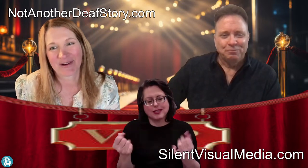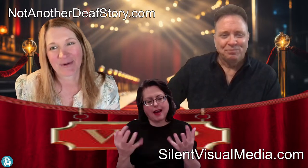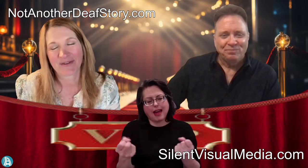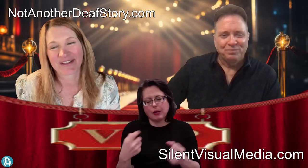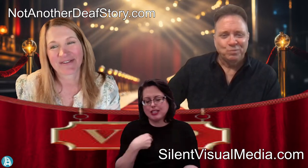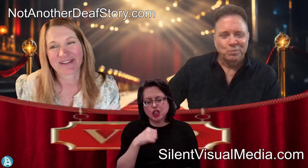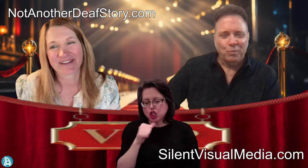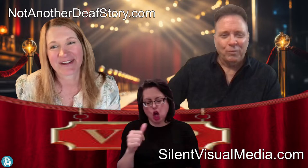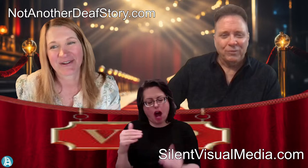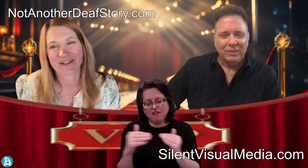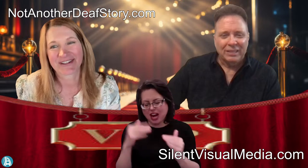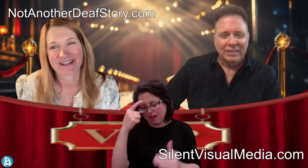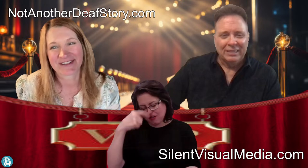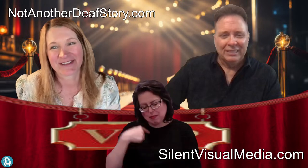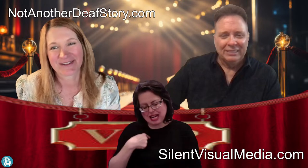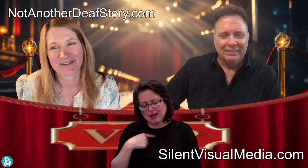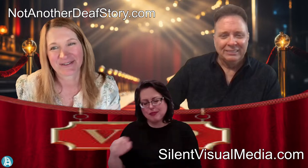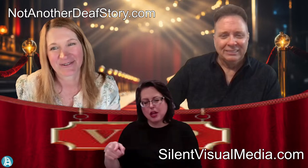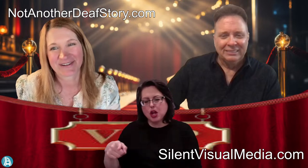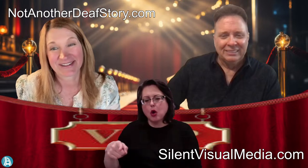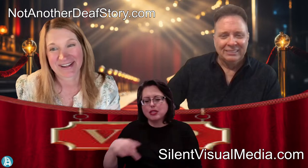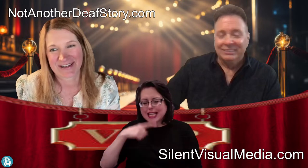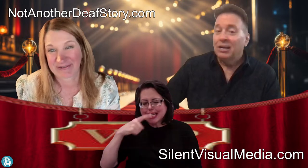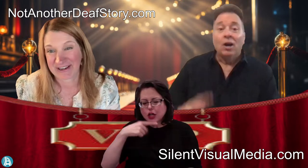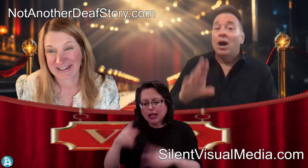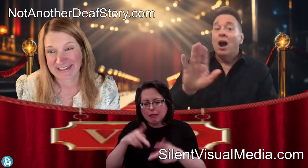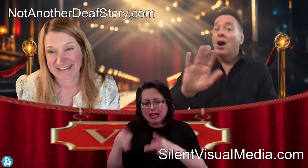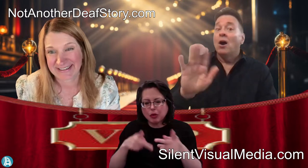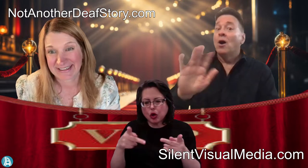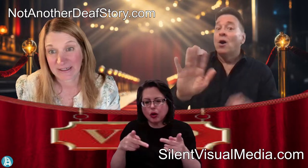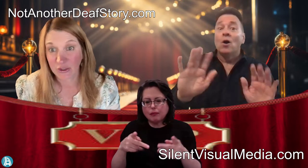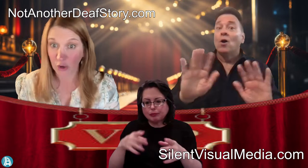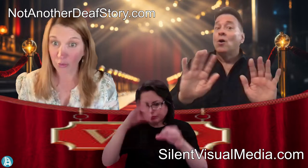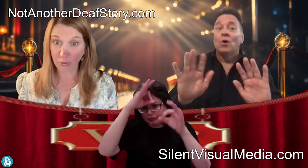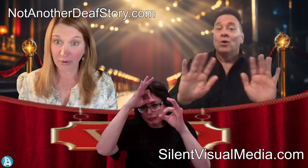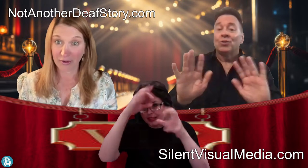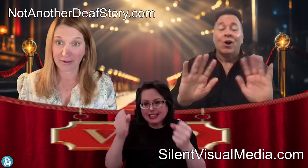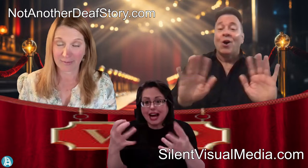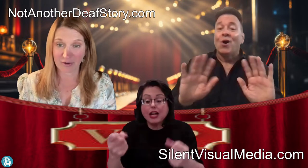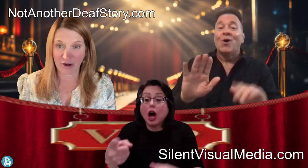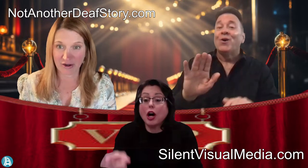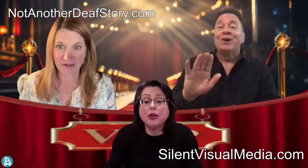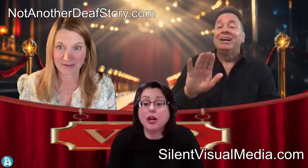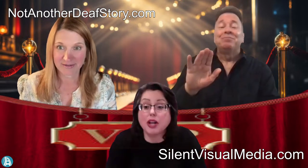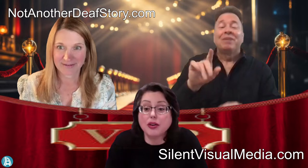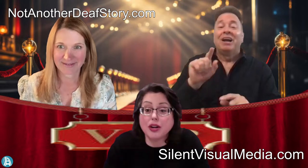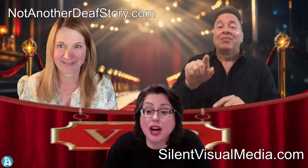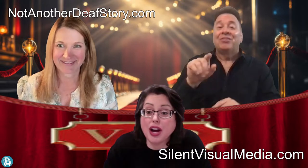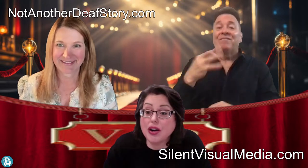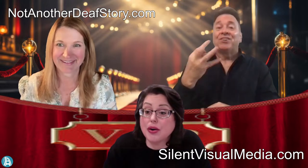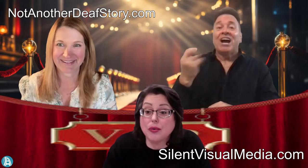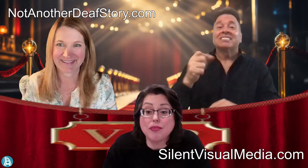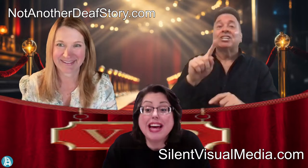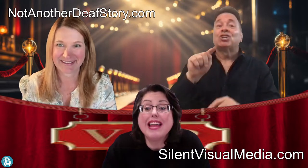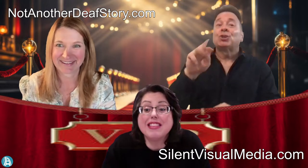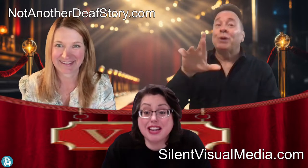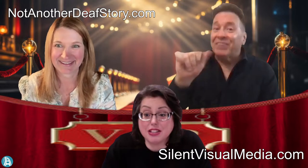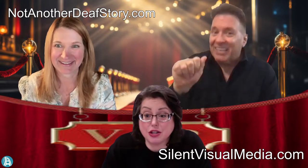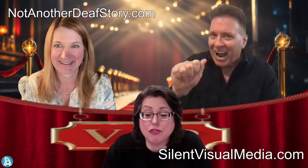fair. We have to give it to the hearing contestants who don't know how to sign, right? No? Am I wrong? Oh, no, no, no, no, no. So